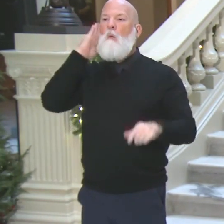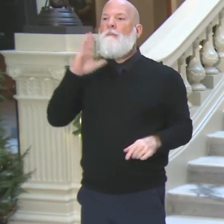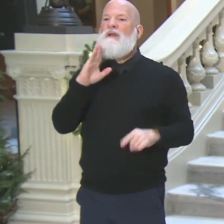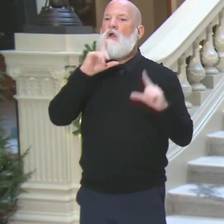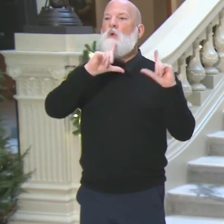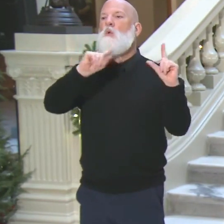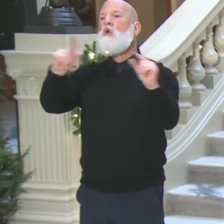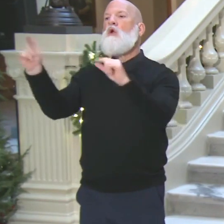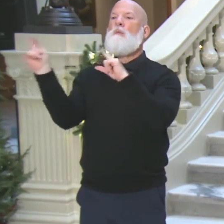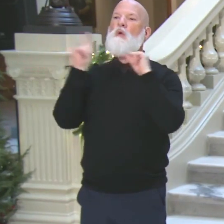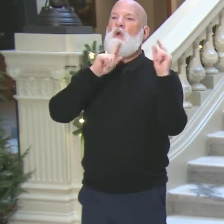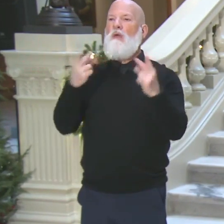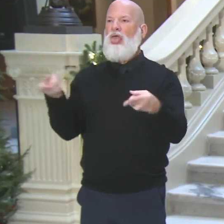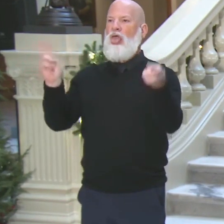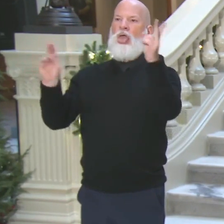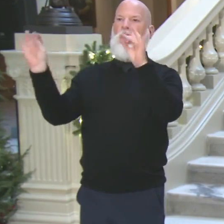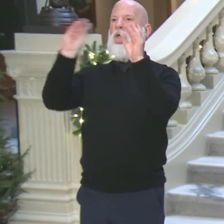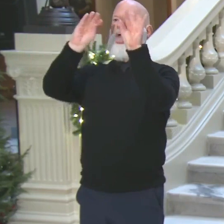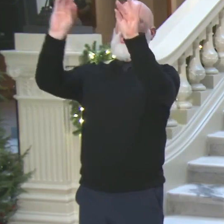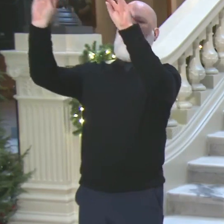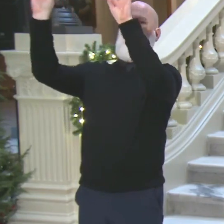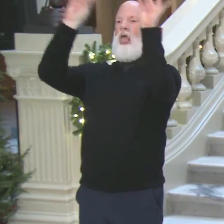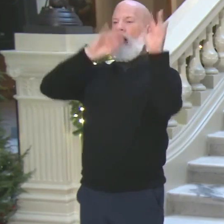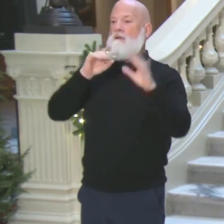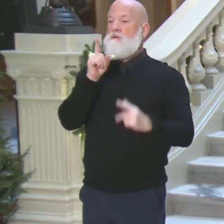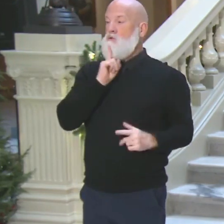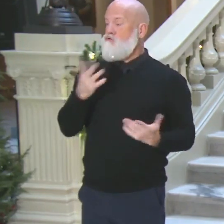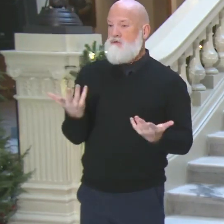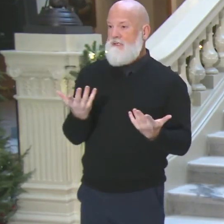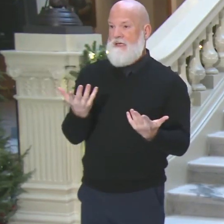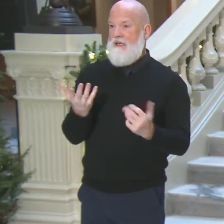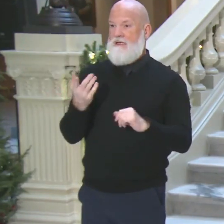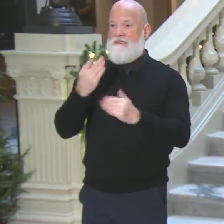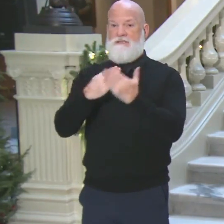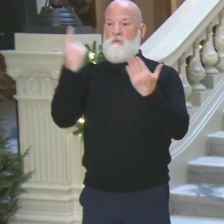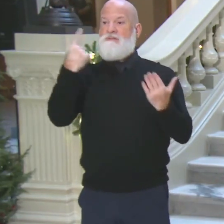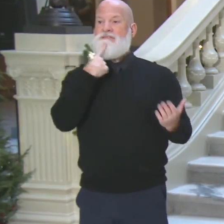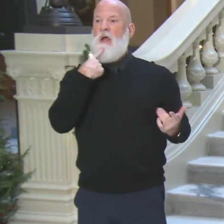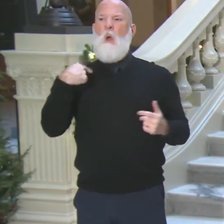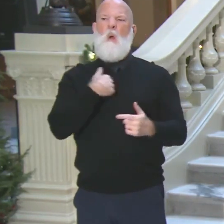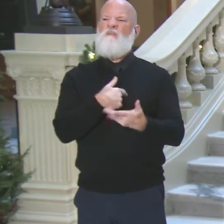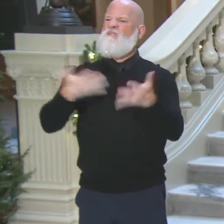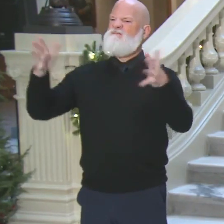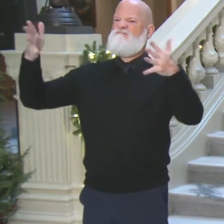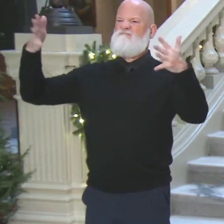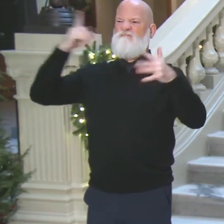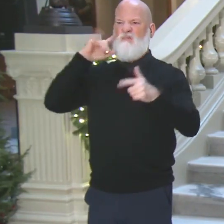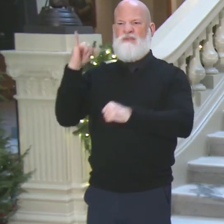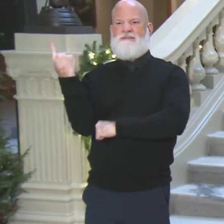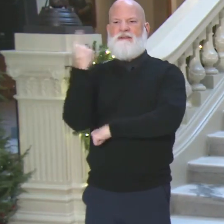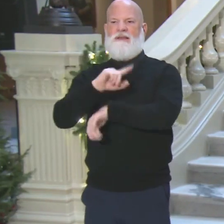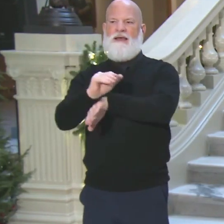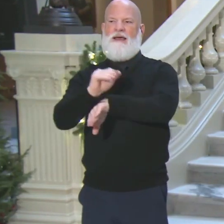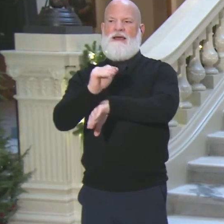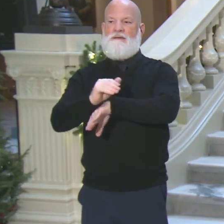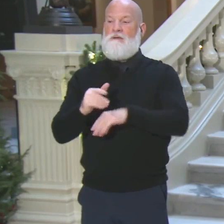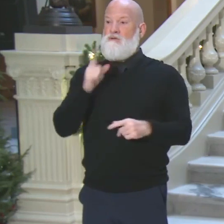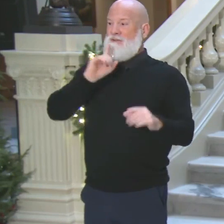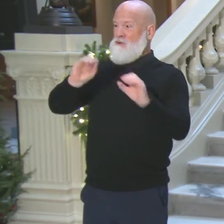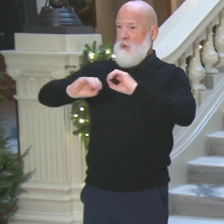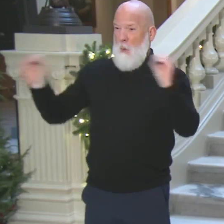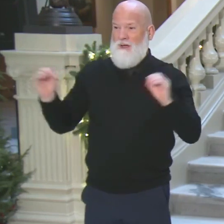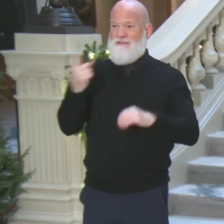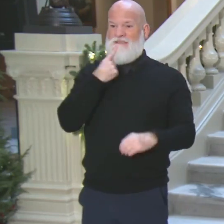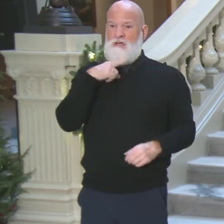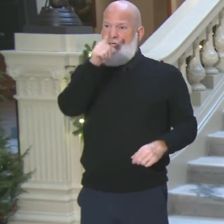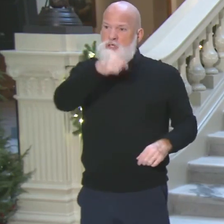we're done for the night. But nobody said, all of you people have to leave. There was nobody directing people to leave. In fact, while people were in the room still working, the observers could have